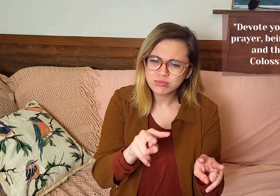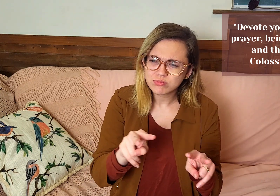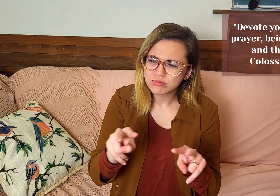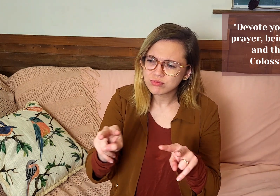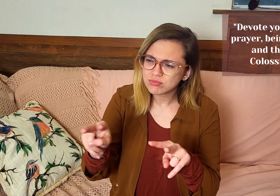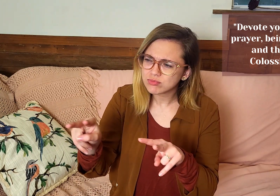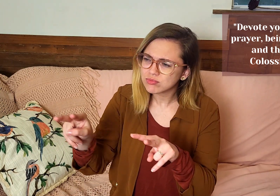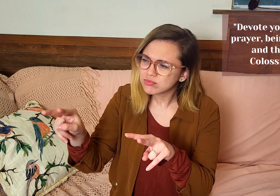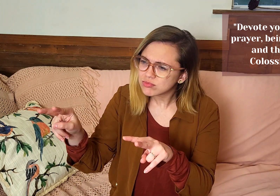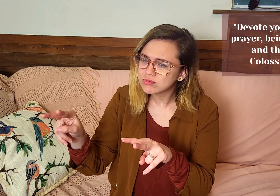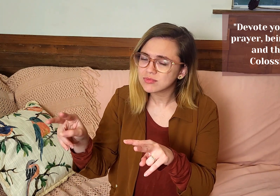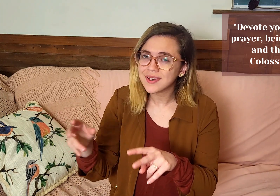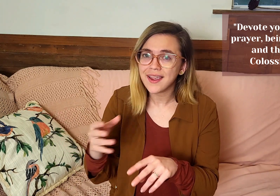and thankful.